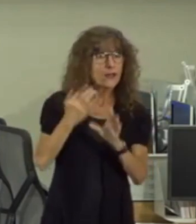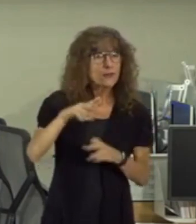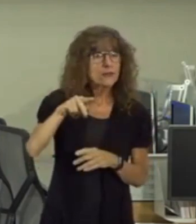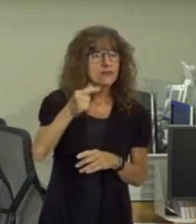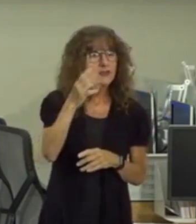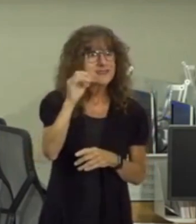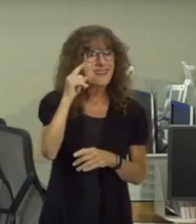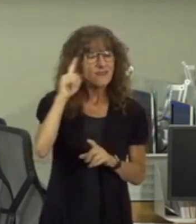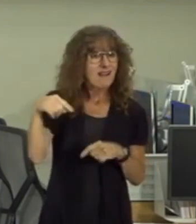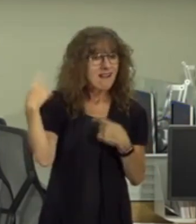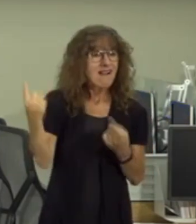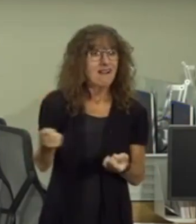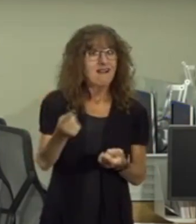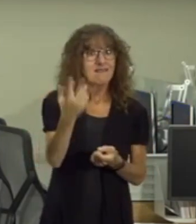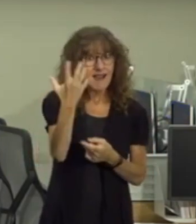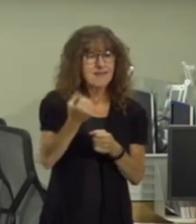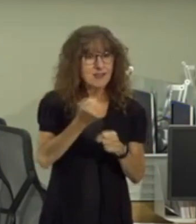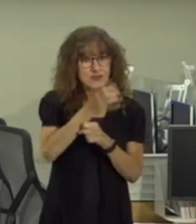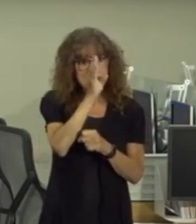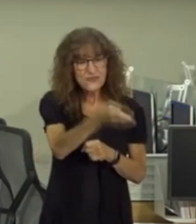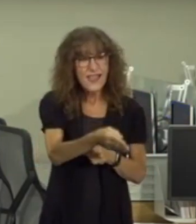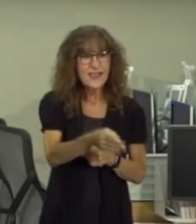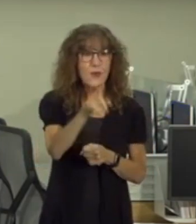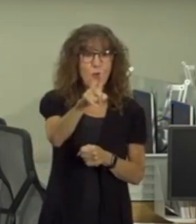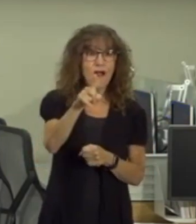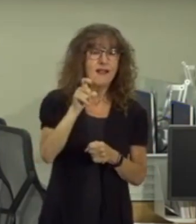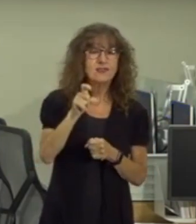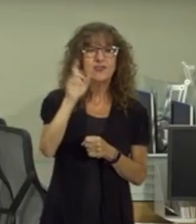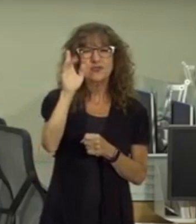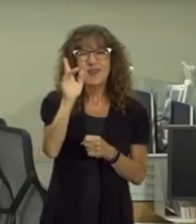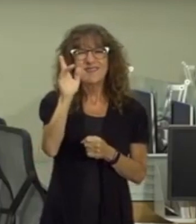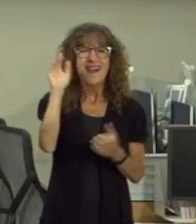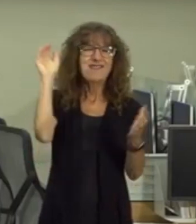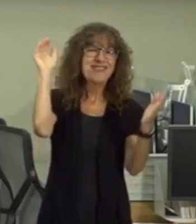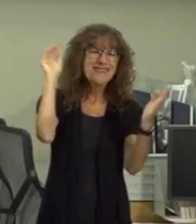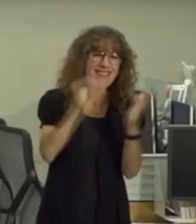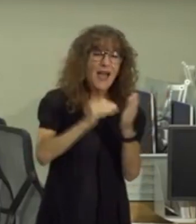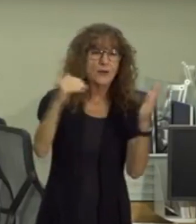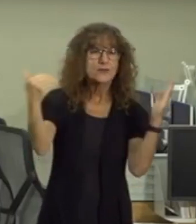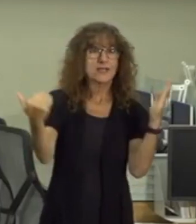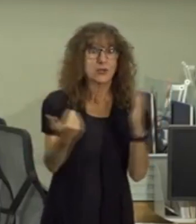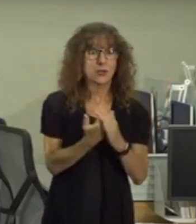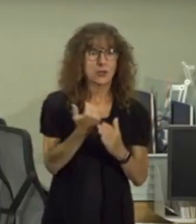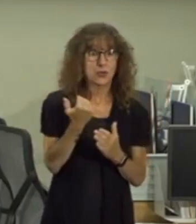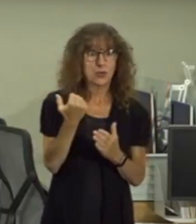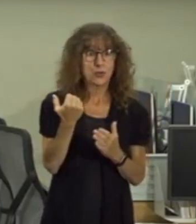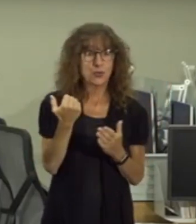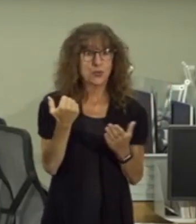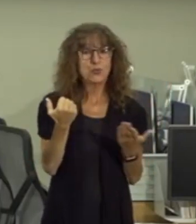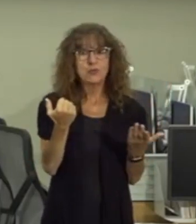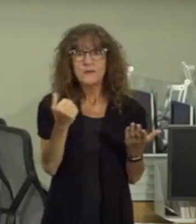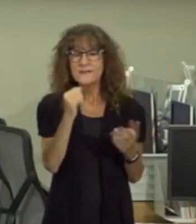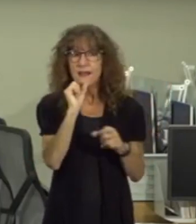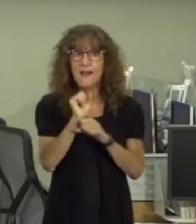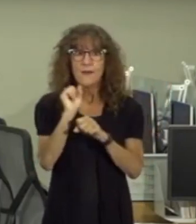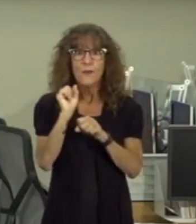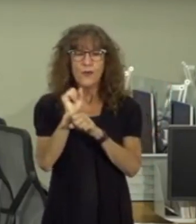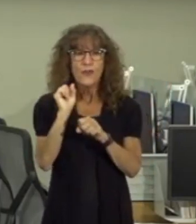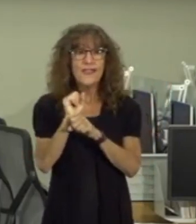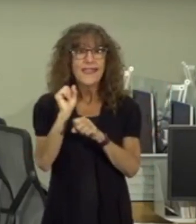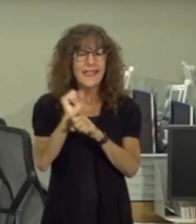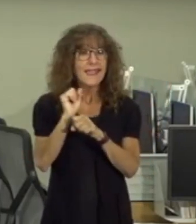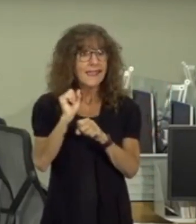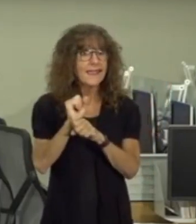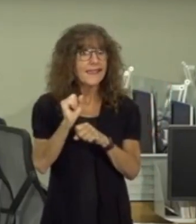george's county for five years in a row seeing 125 000 newly unemployed prince georgians is is very serious